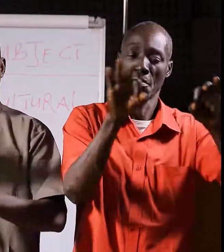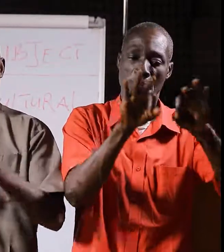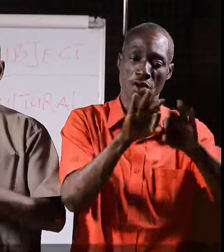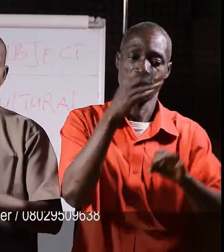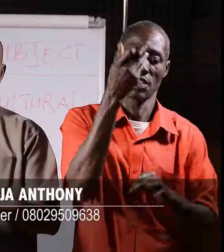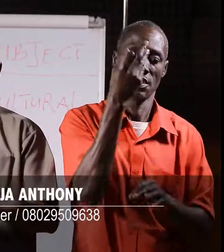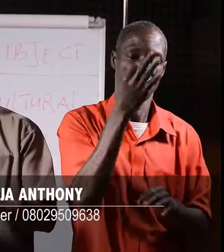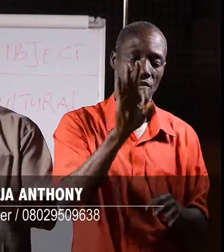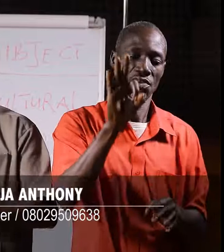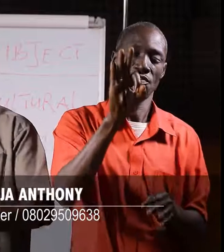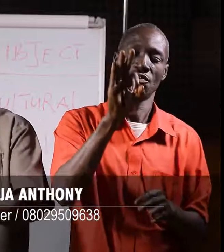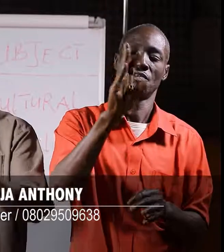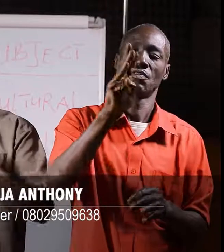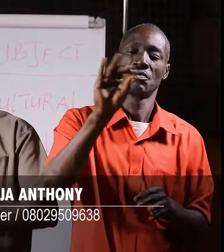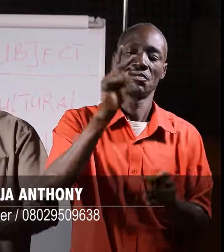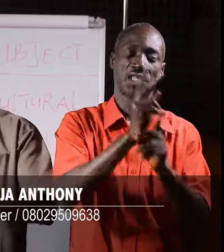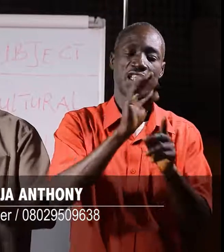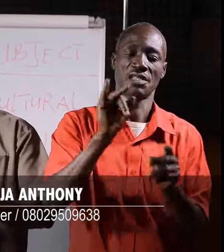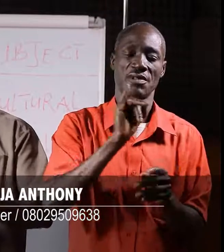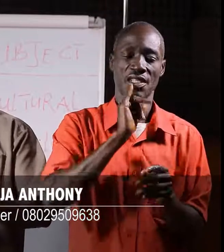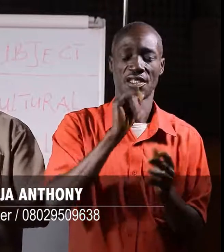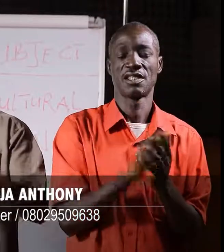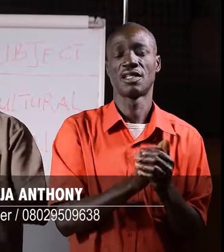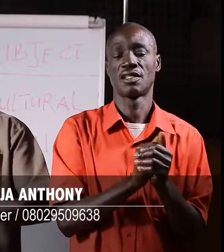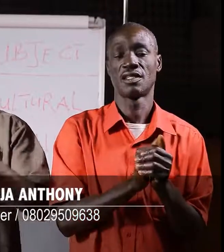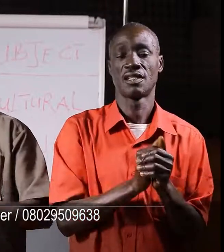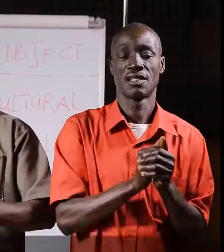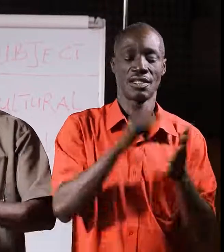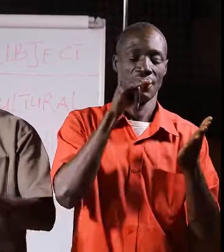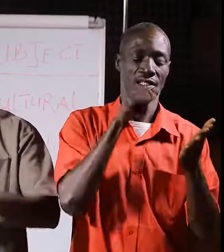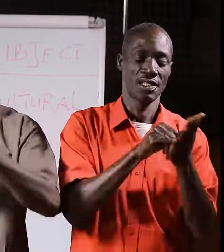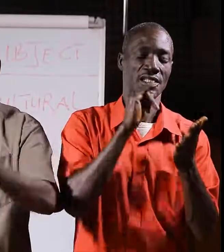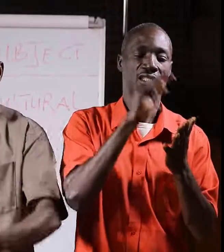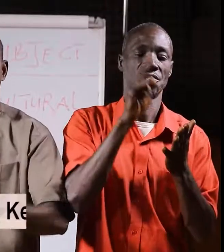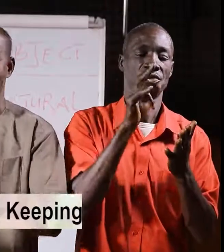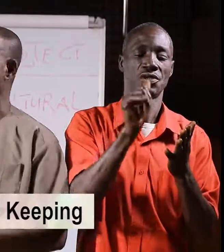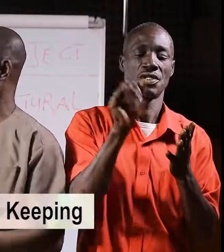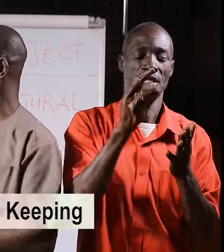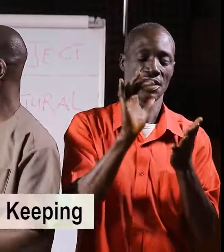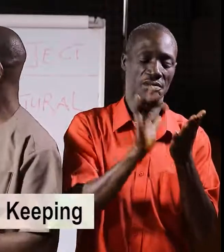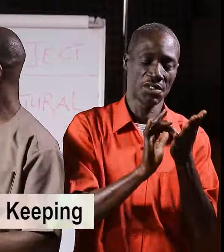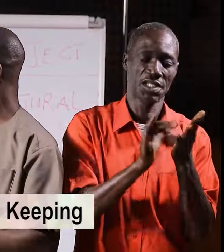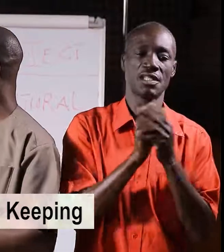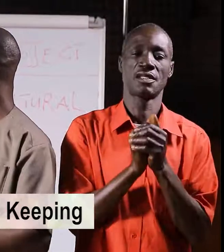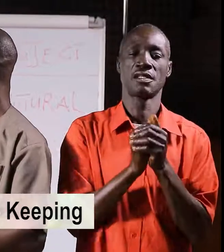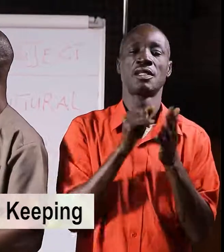in anticipation, they will start feeding on that honey, because they believe they will abandon the hives.